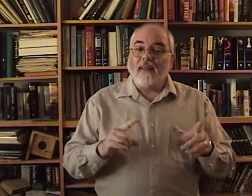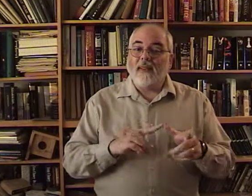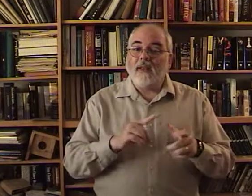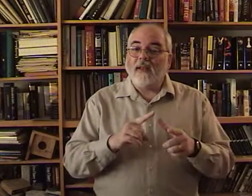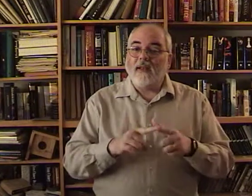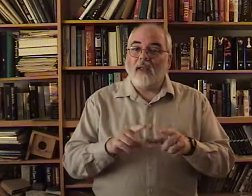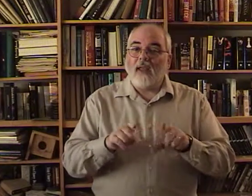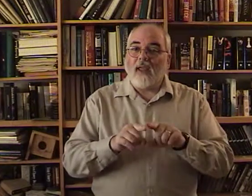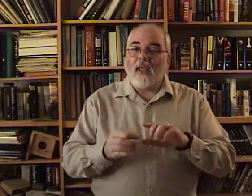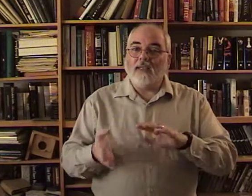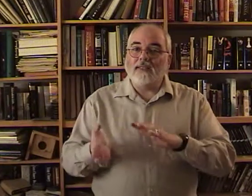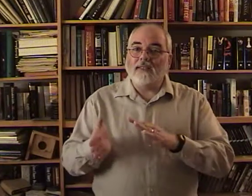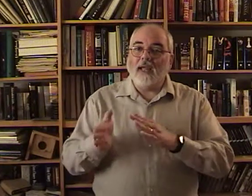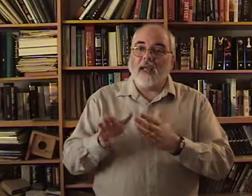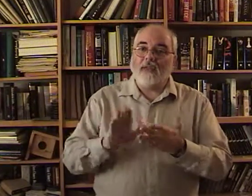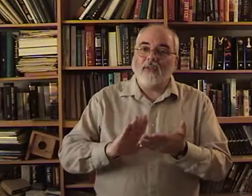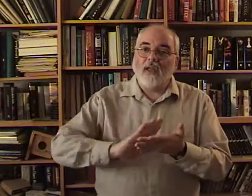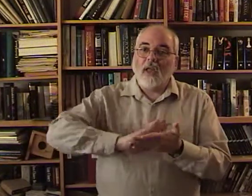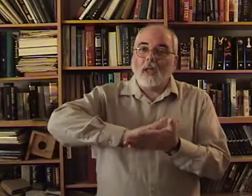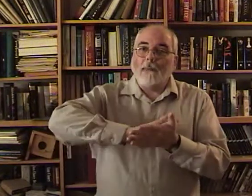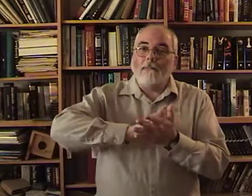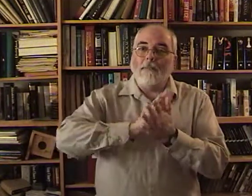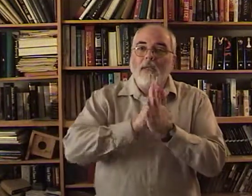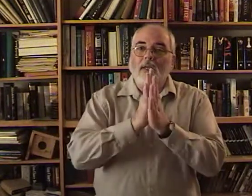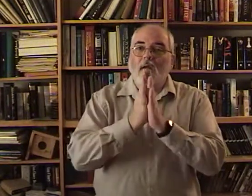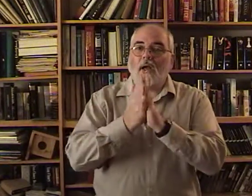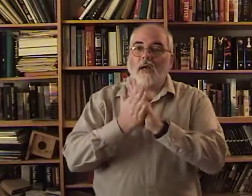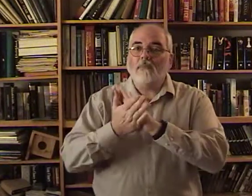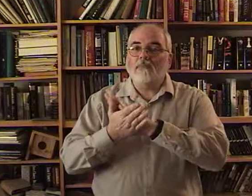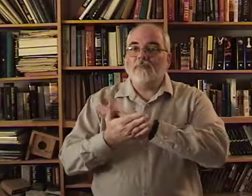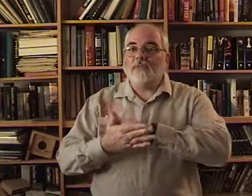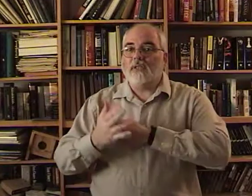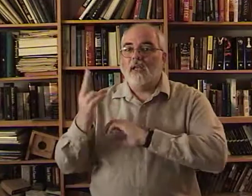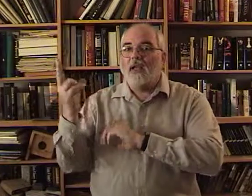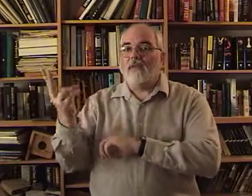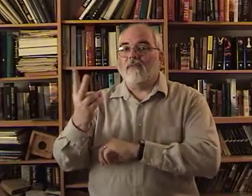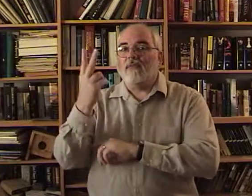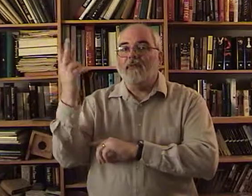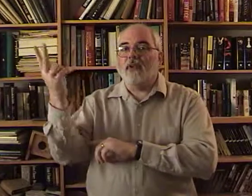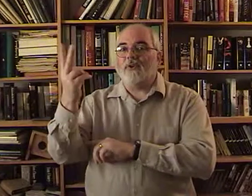Then. As. Death. Becomes. Victory.